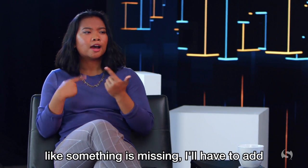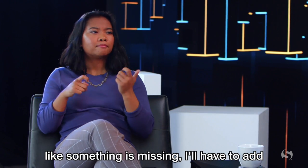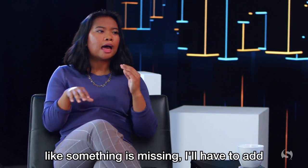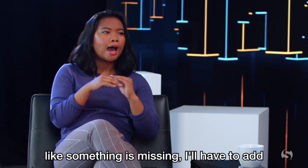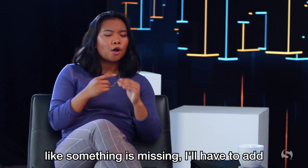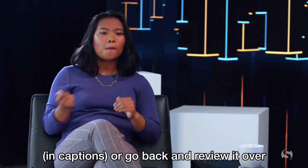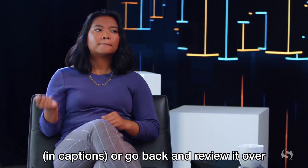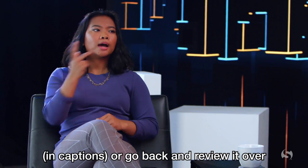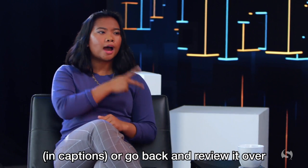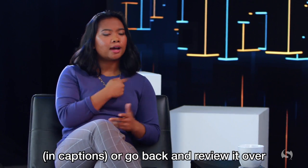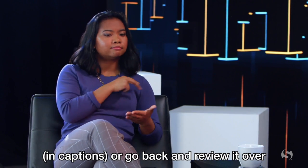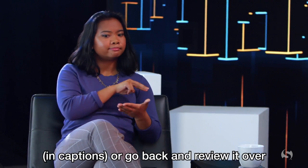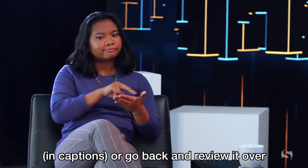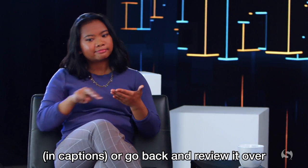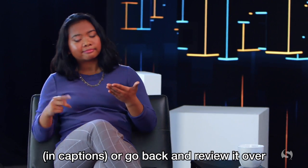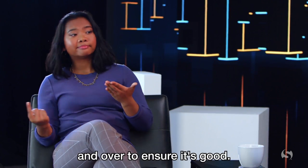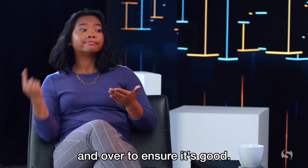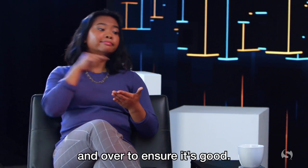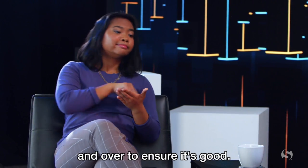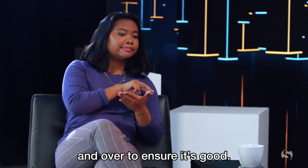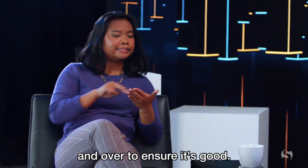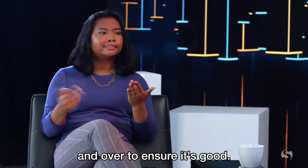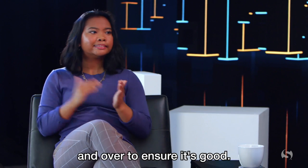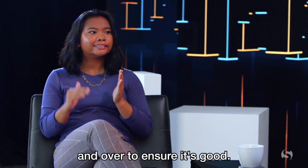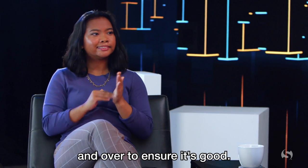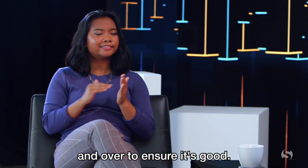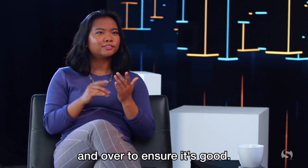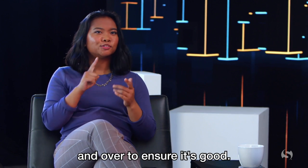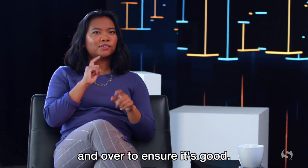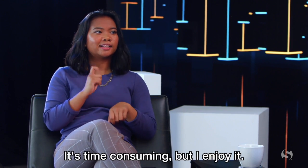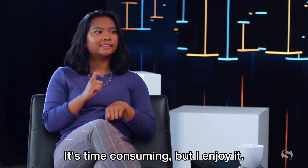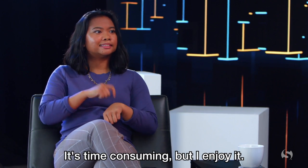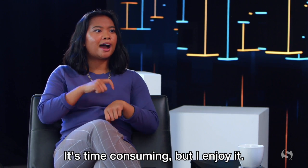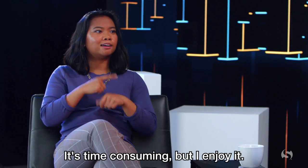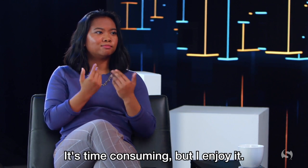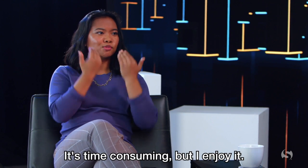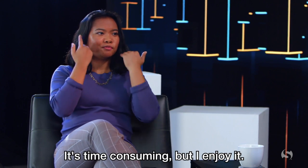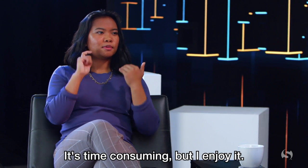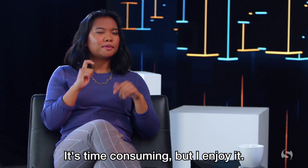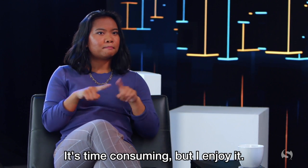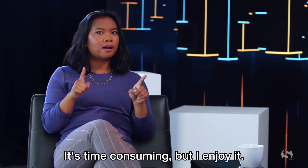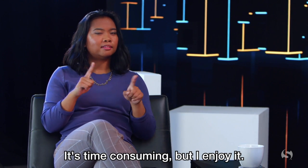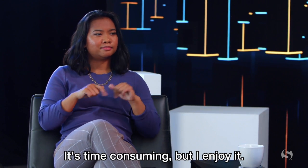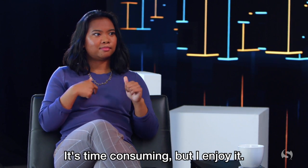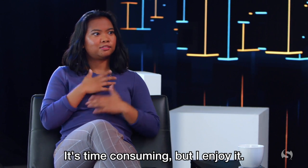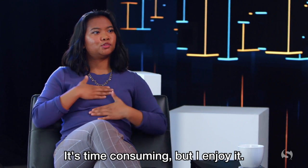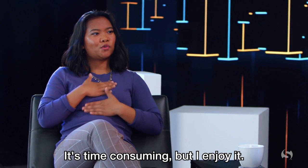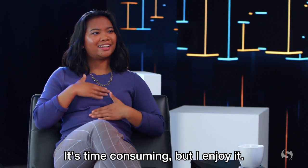something is missing, I'll have to add in captions or go back and review it over and over to ensure it's good. It's time consuming, but I enjoy it.